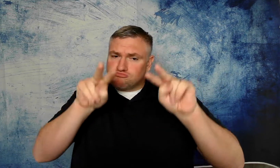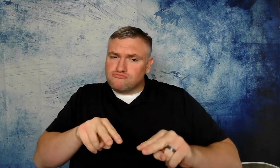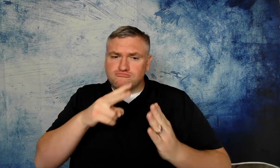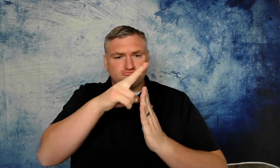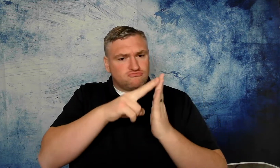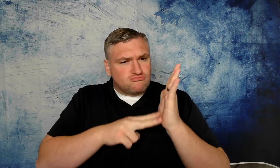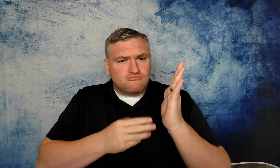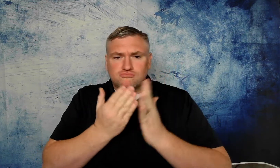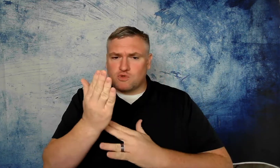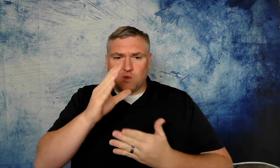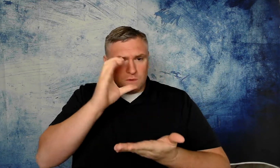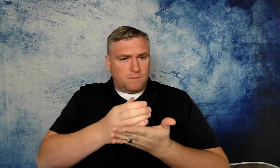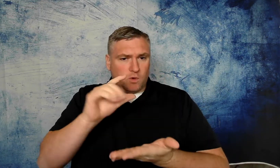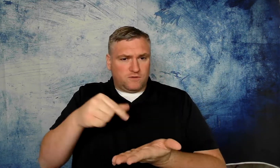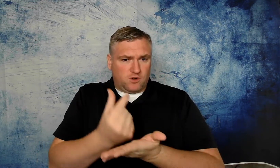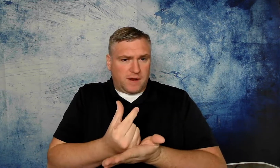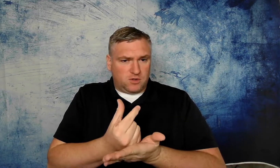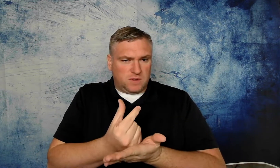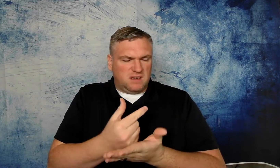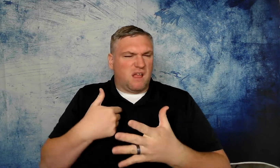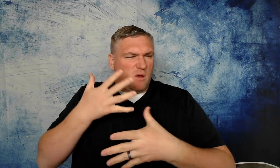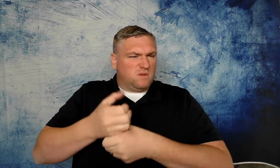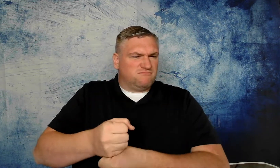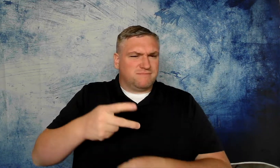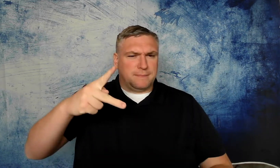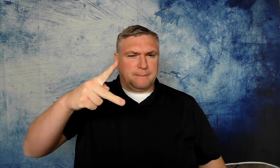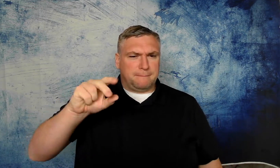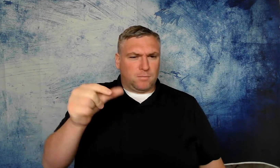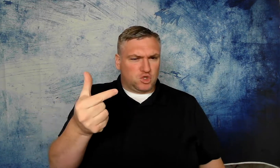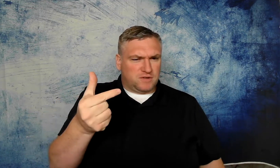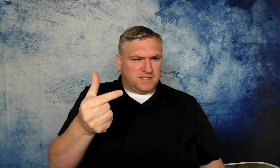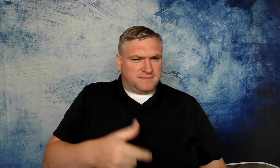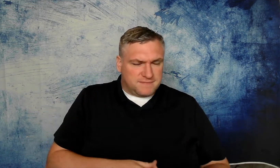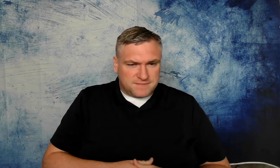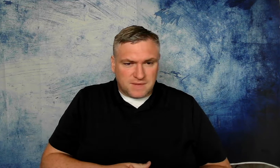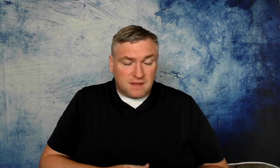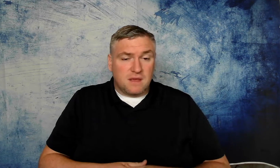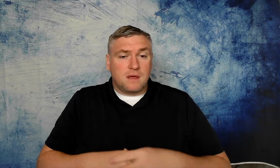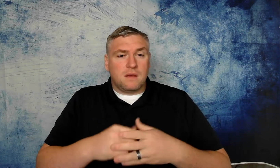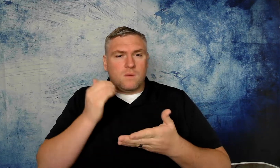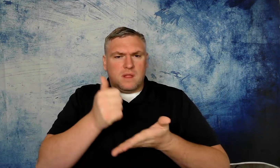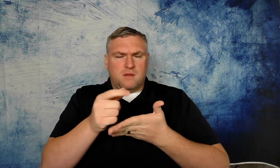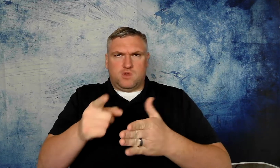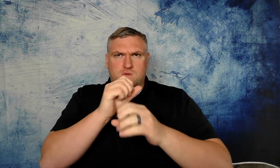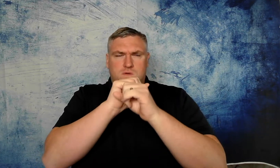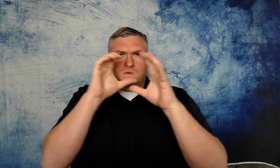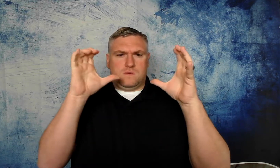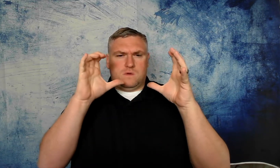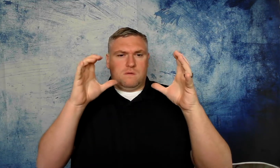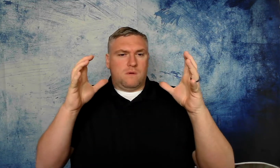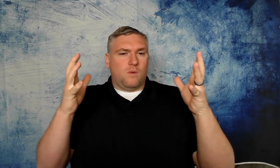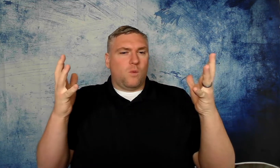I encourage you to read through the portrait of graduate yourself and I'm going to use the term POG often for that